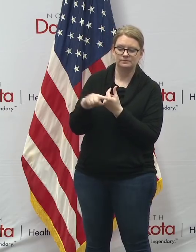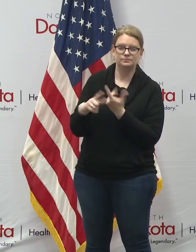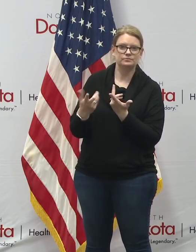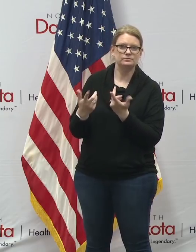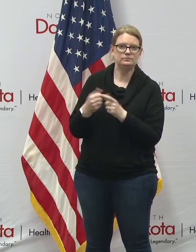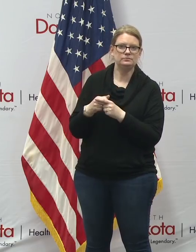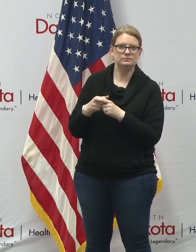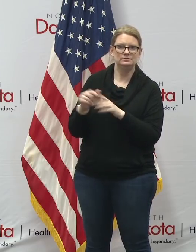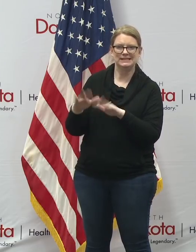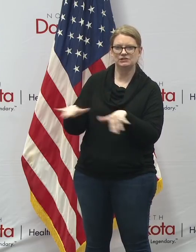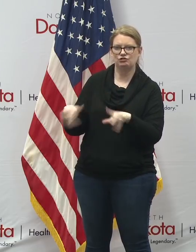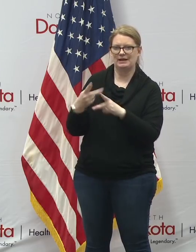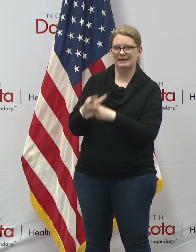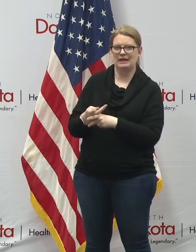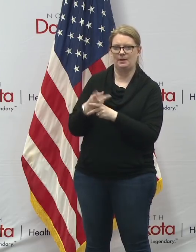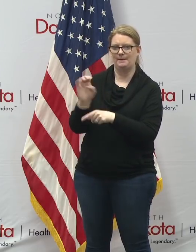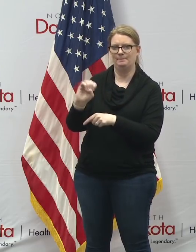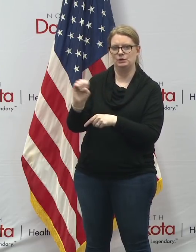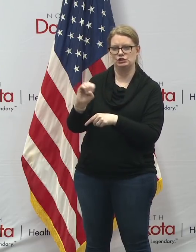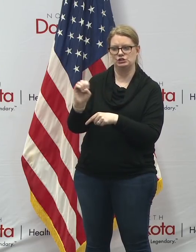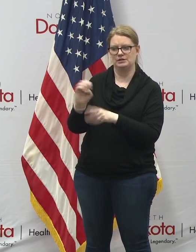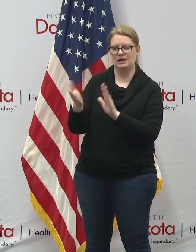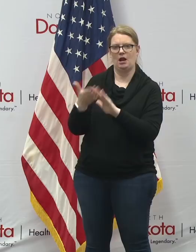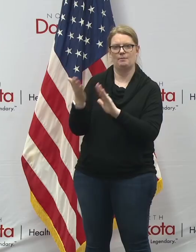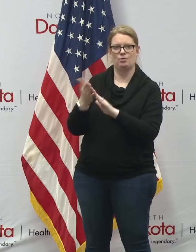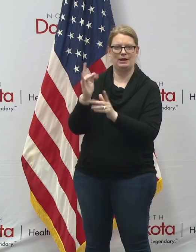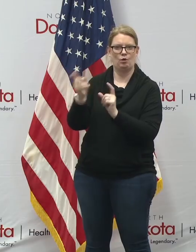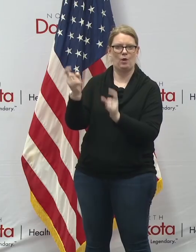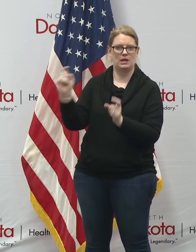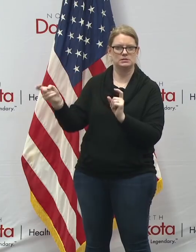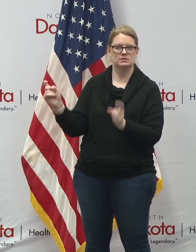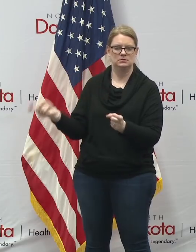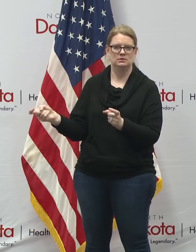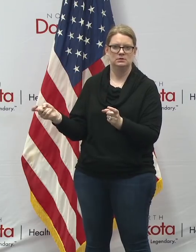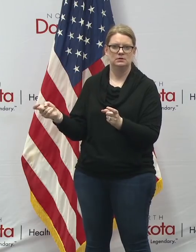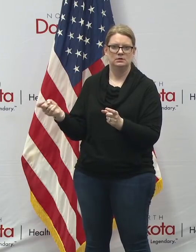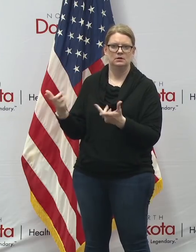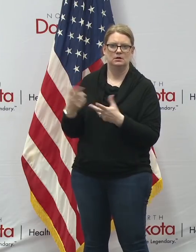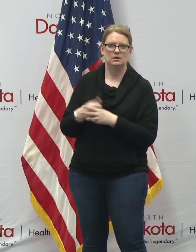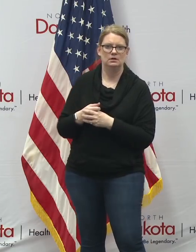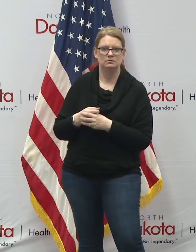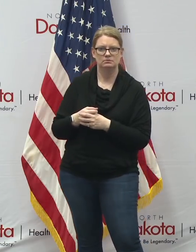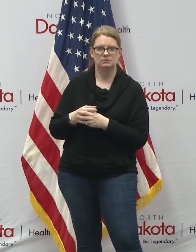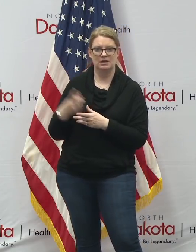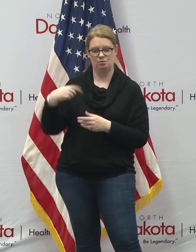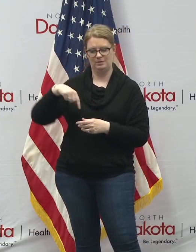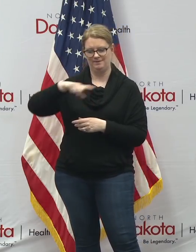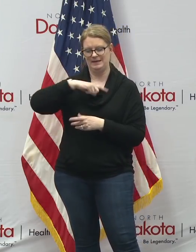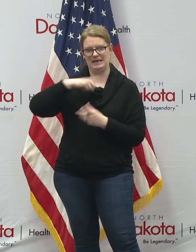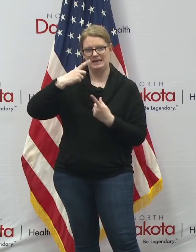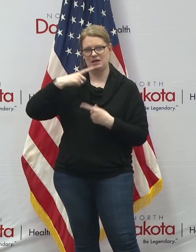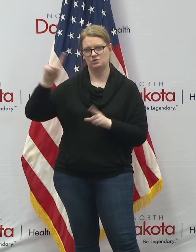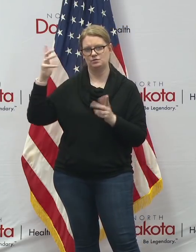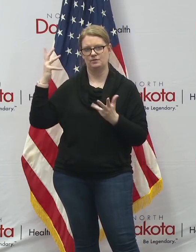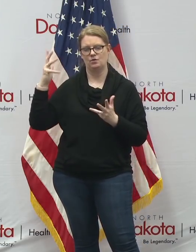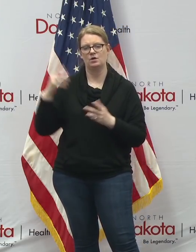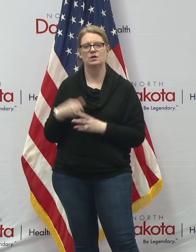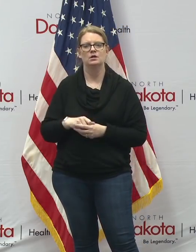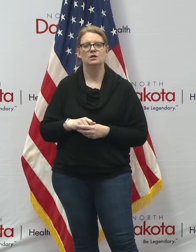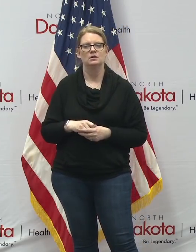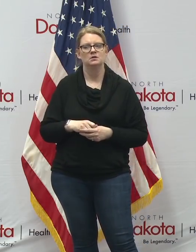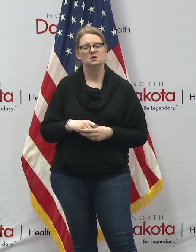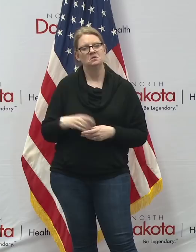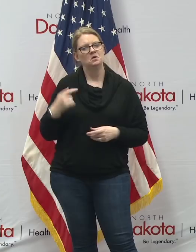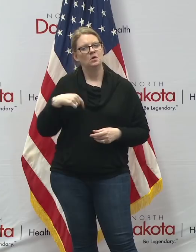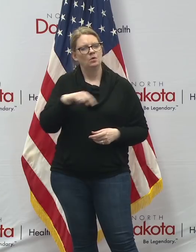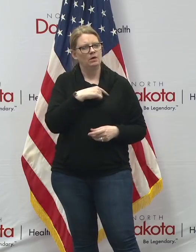child care emergency operating grants uh which we announced earlier uh but again we feel